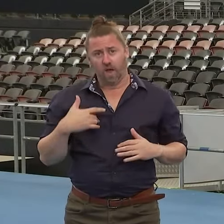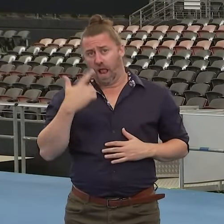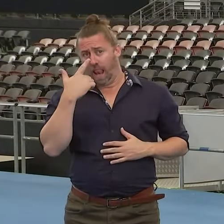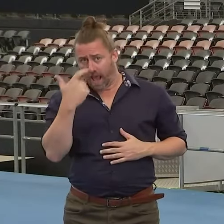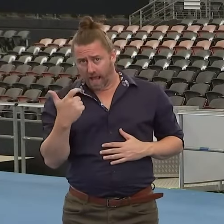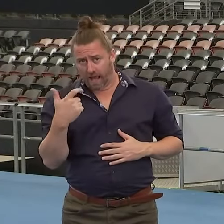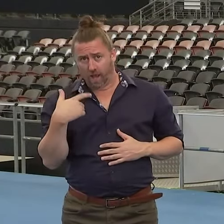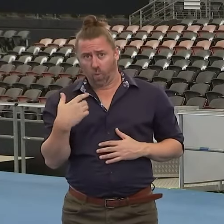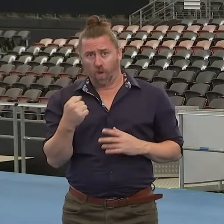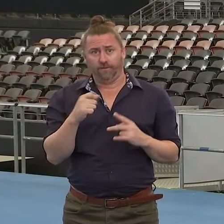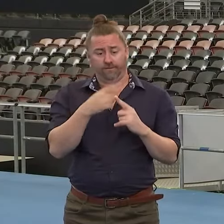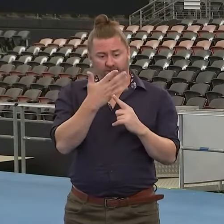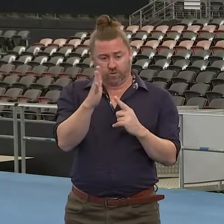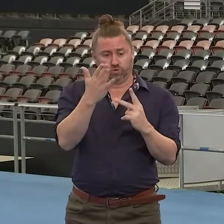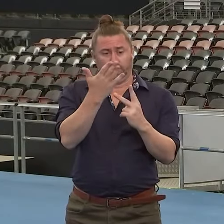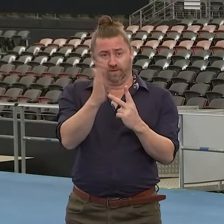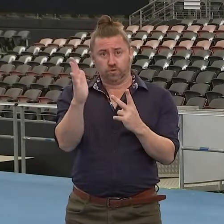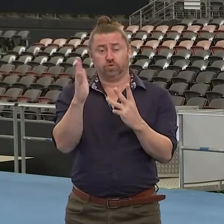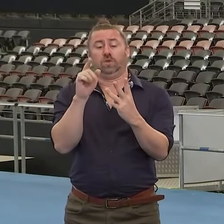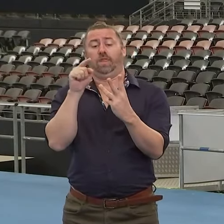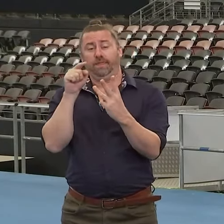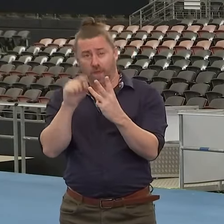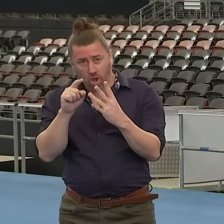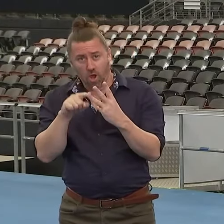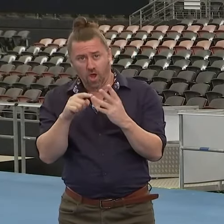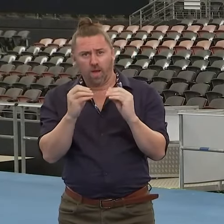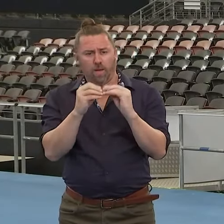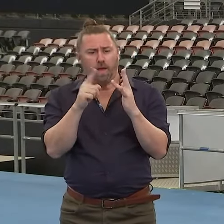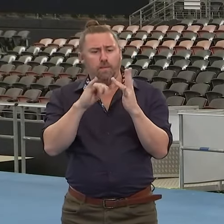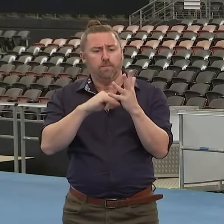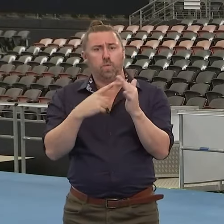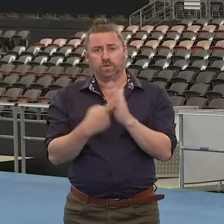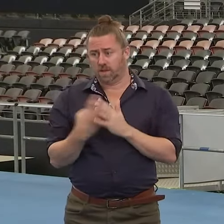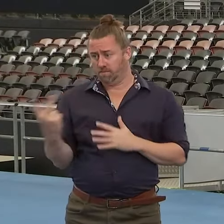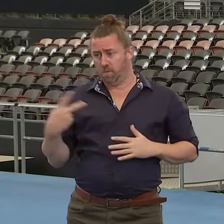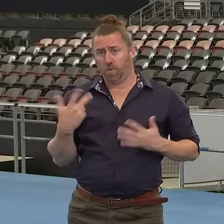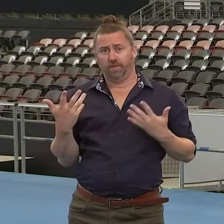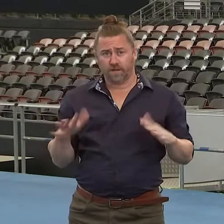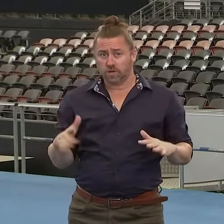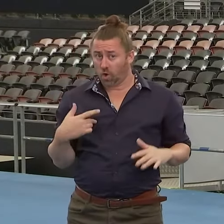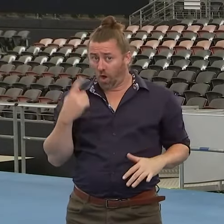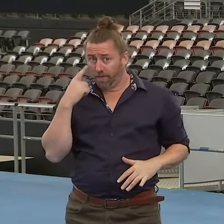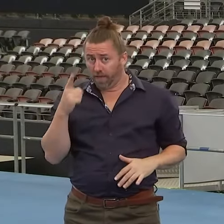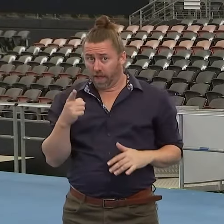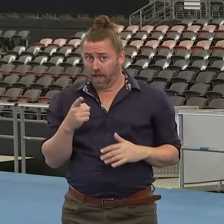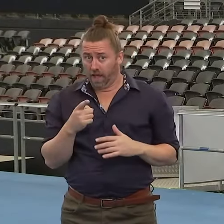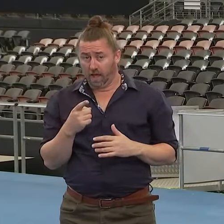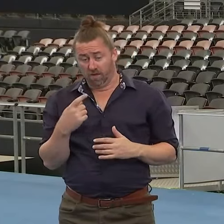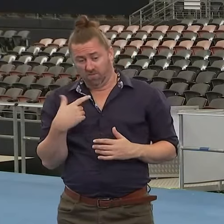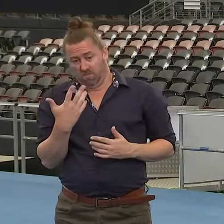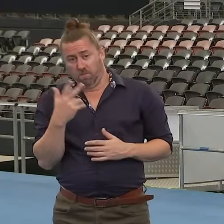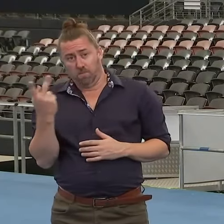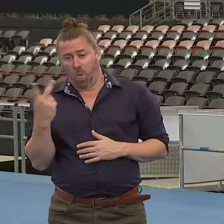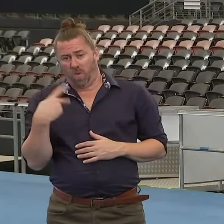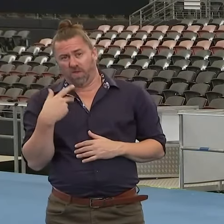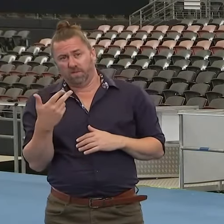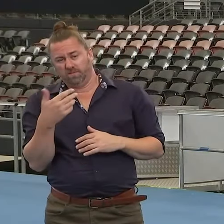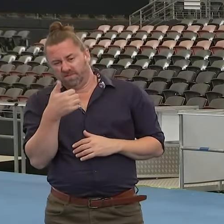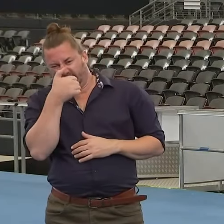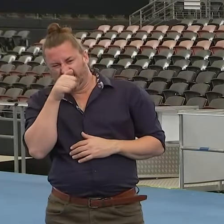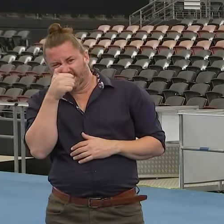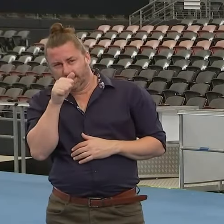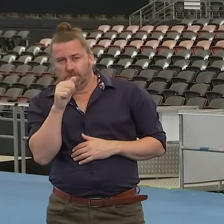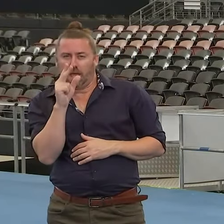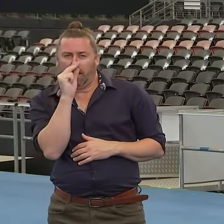vaxxed and also had received our booster, that it made a big difference to a couple in their early 60s, who got